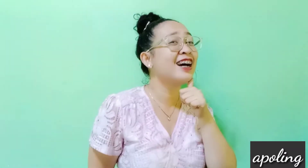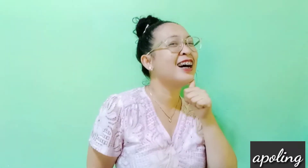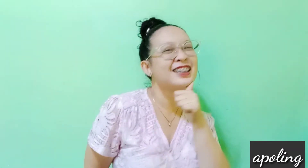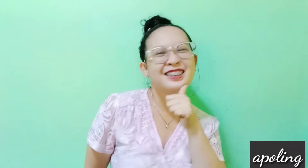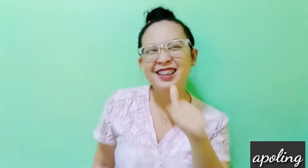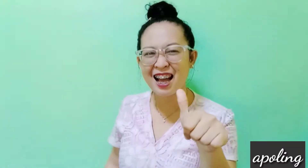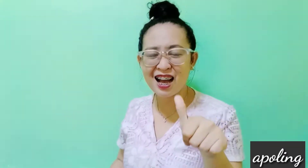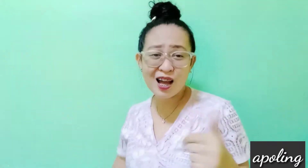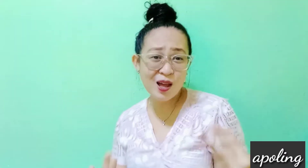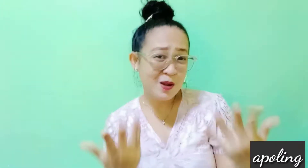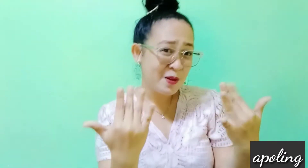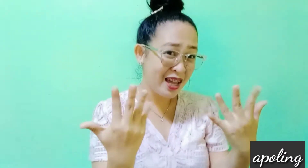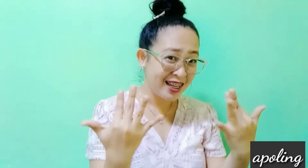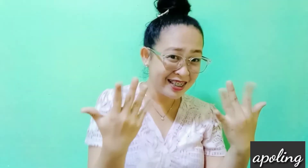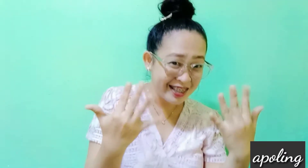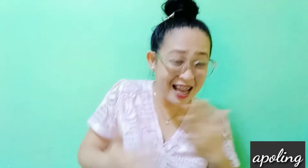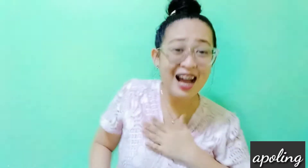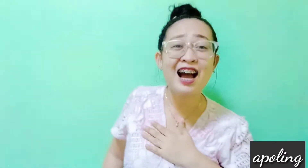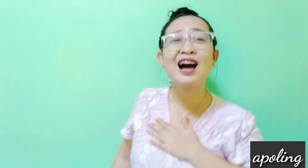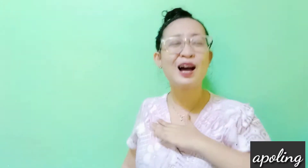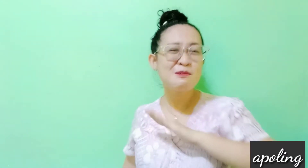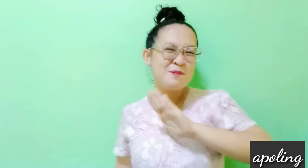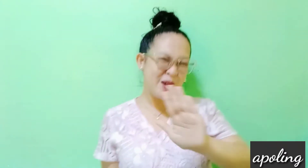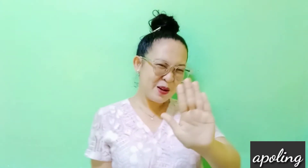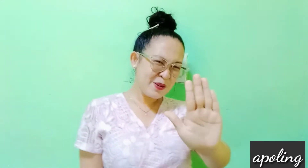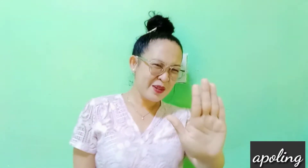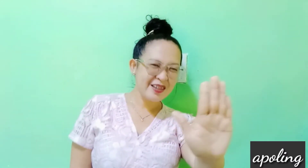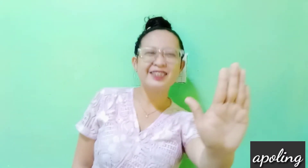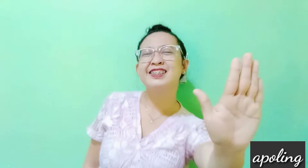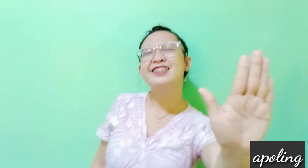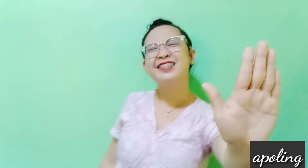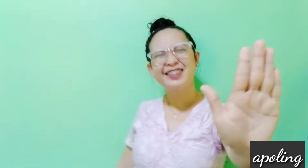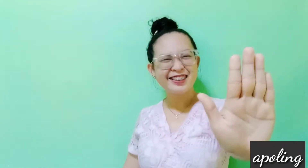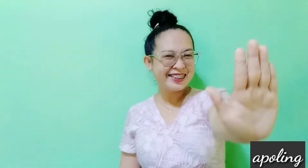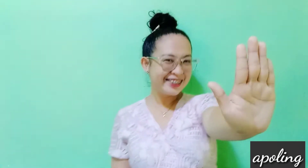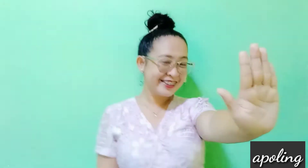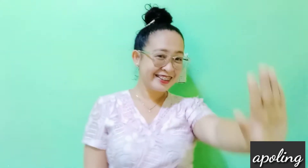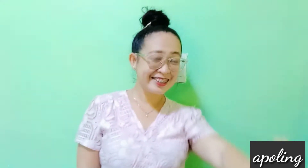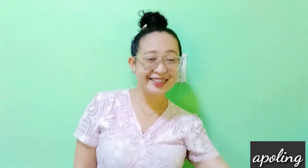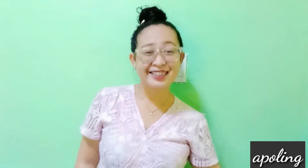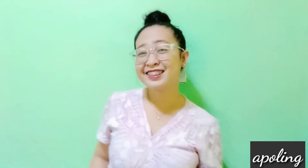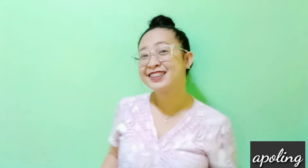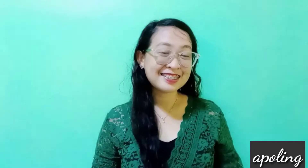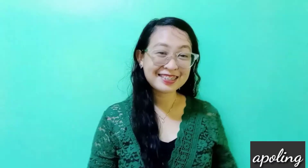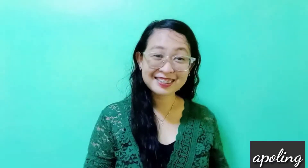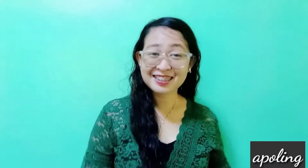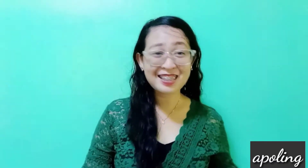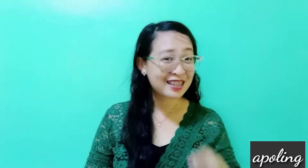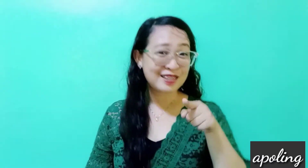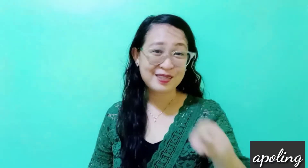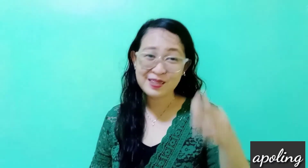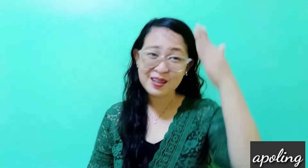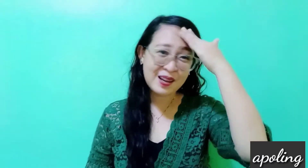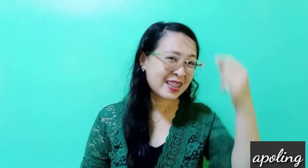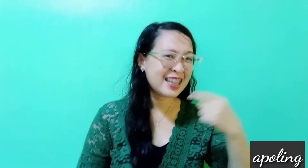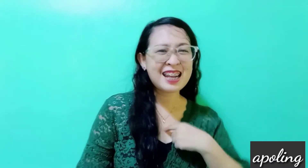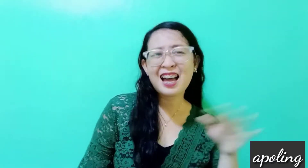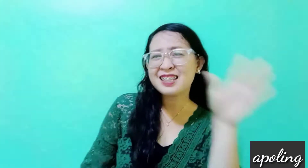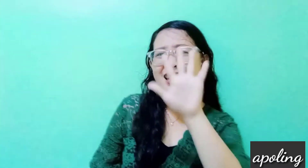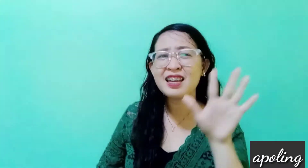cannot wait, I'm yours You know that I'll never